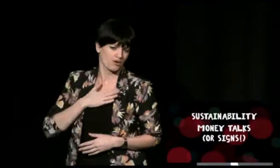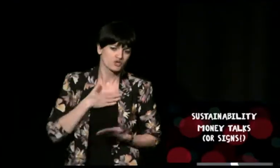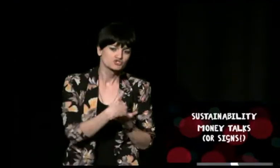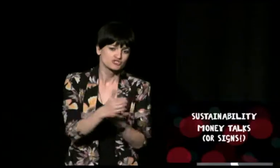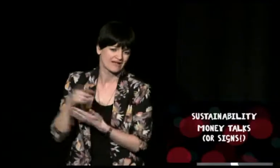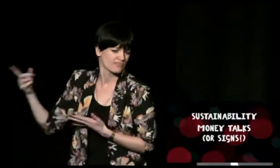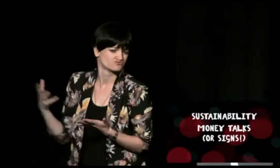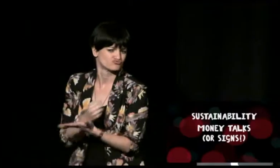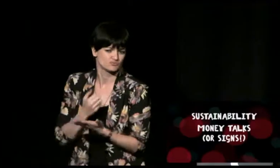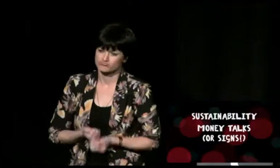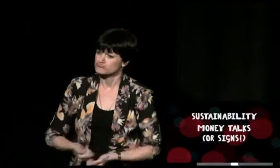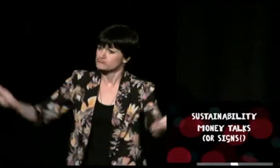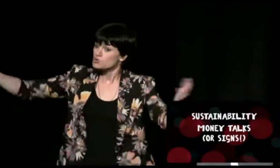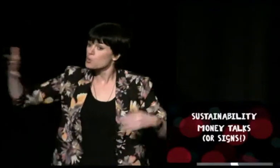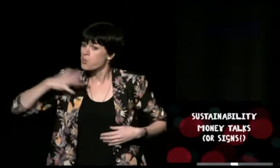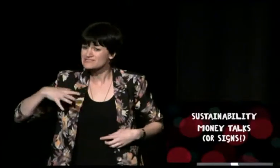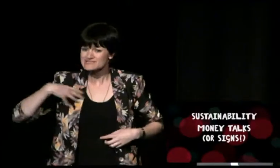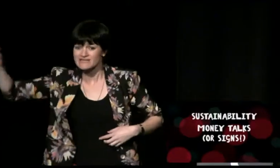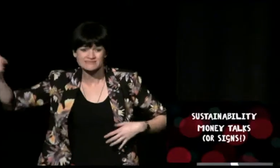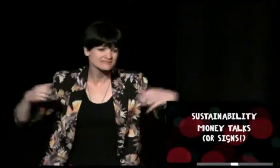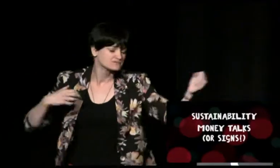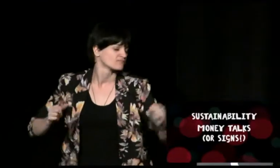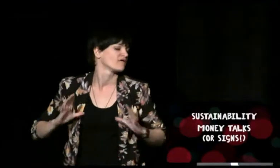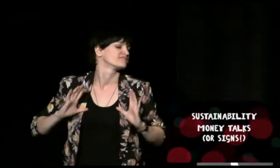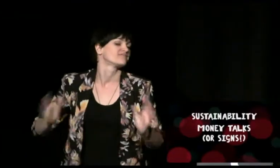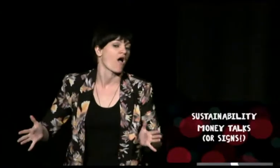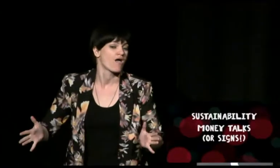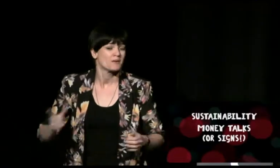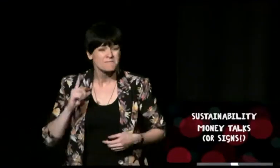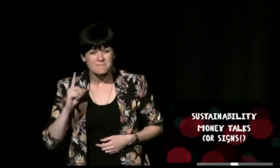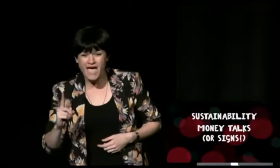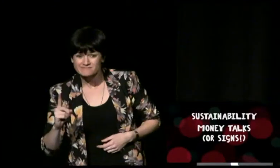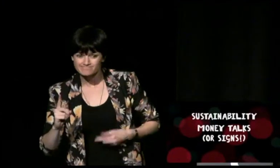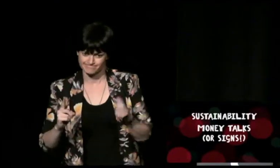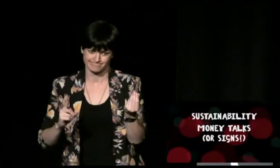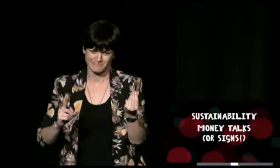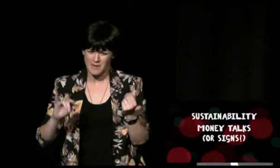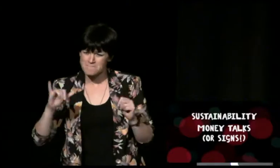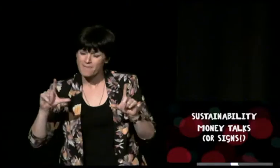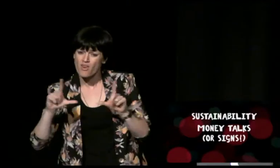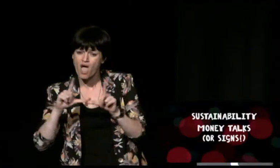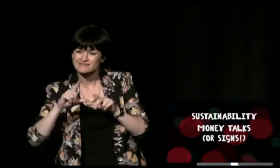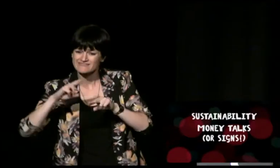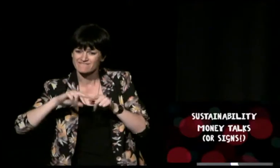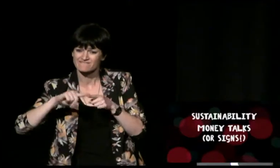histories and also means that any improvements we make can then be you know leveraged to other countries